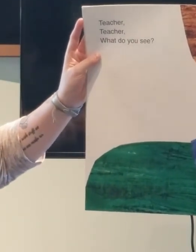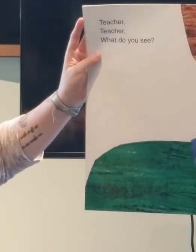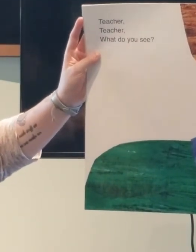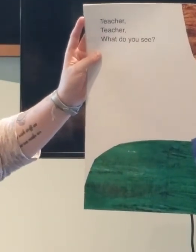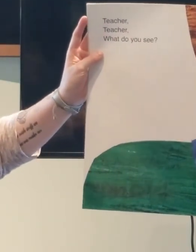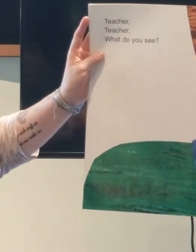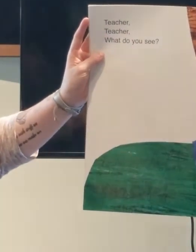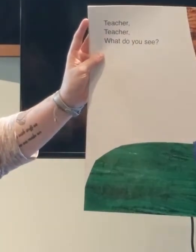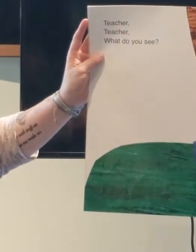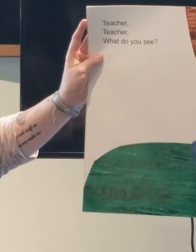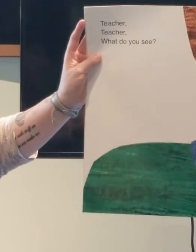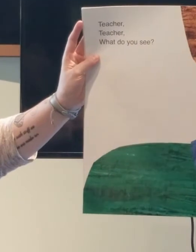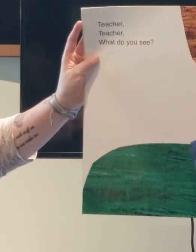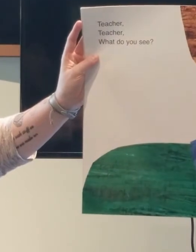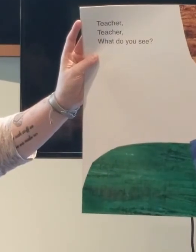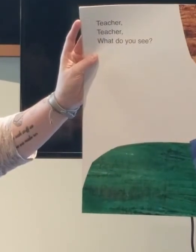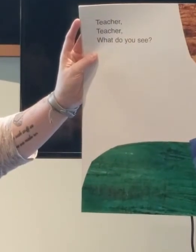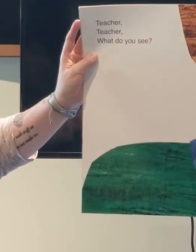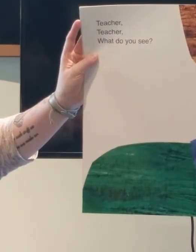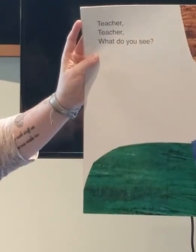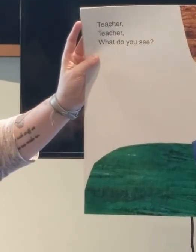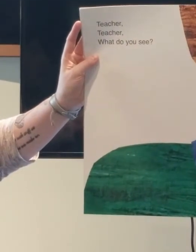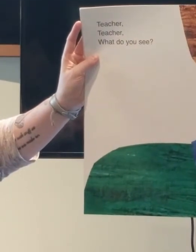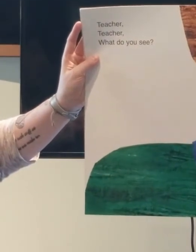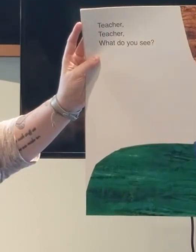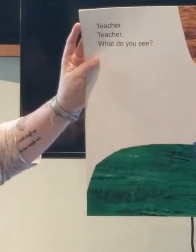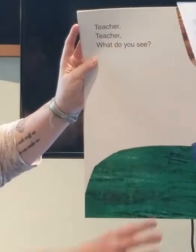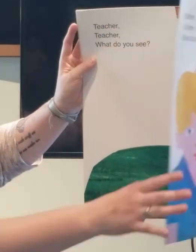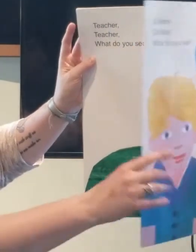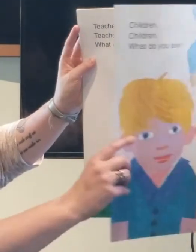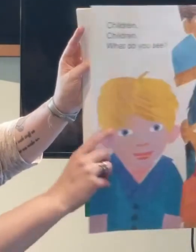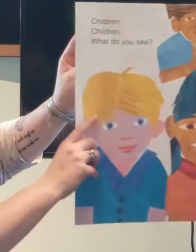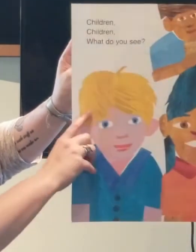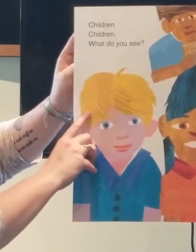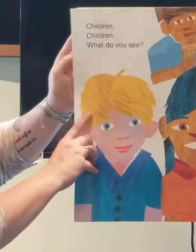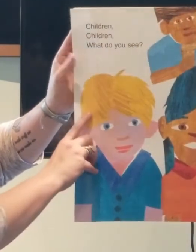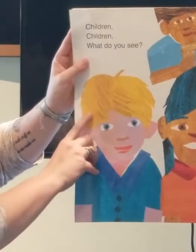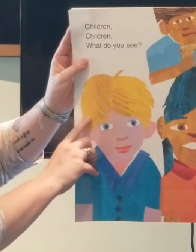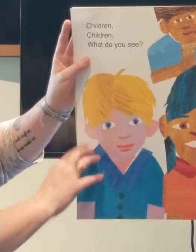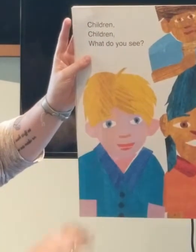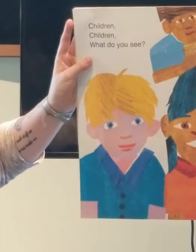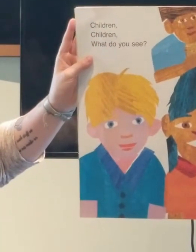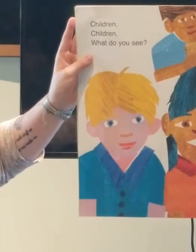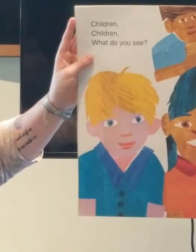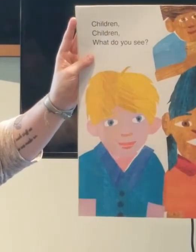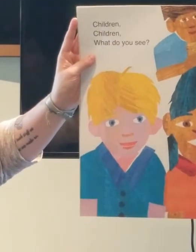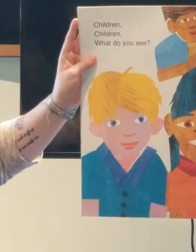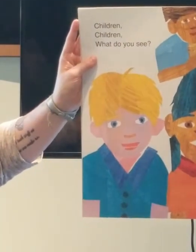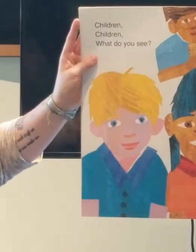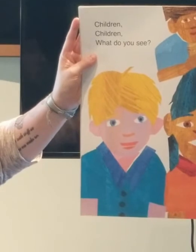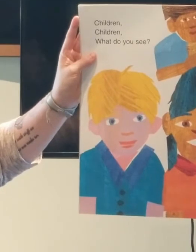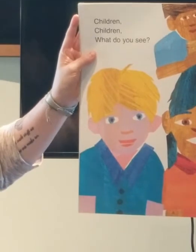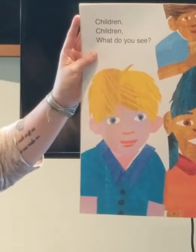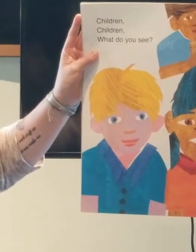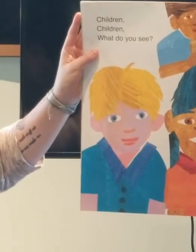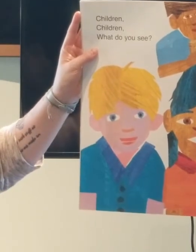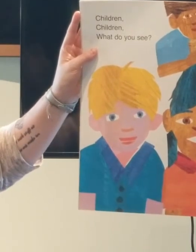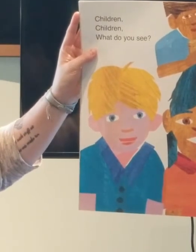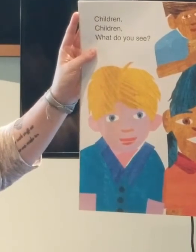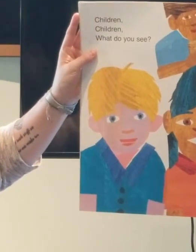children looking at me. Children, children, what do you see?